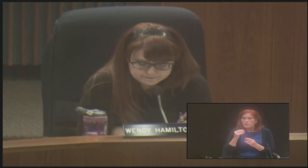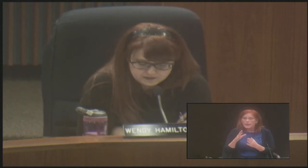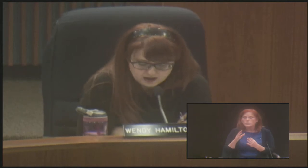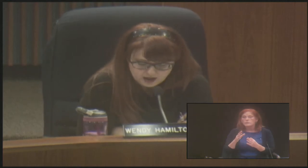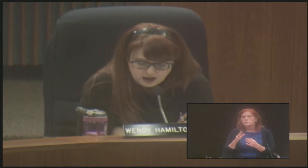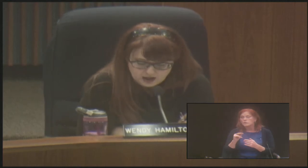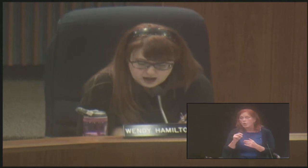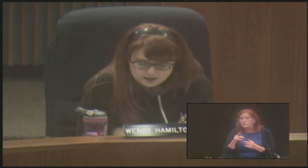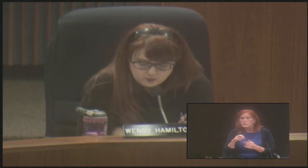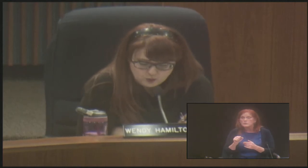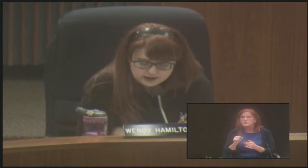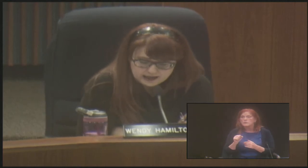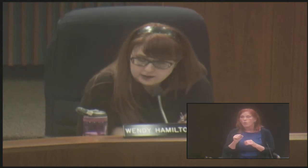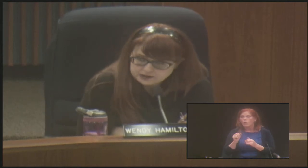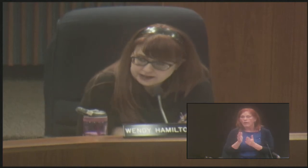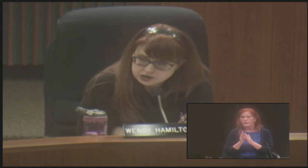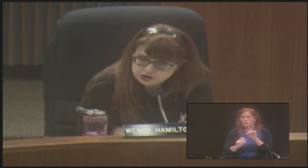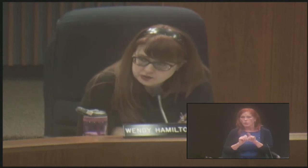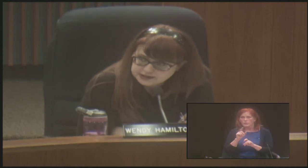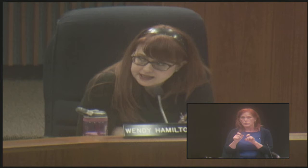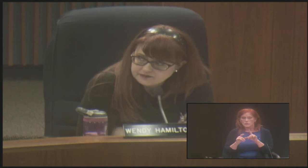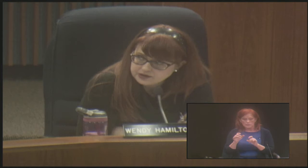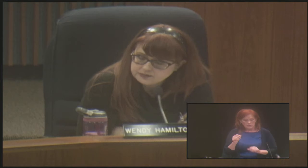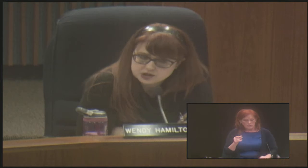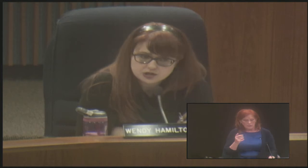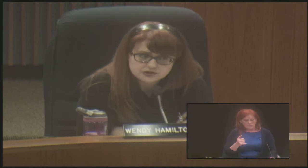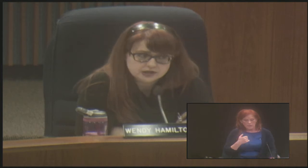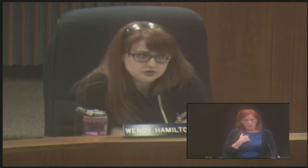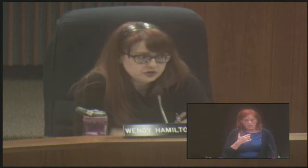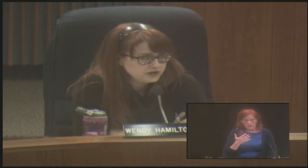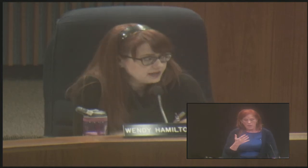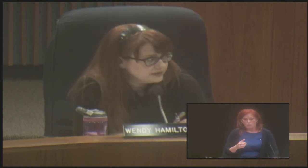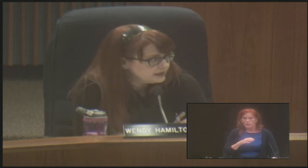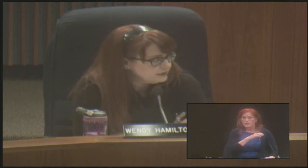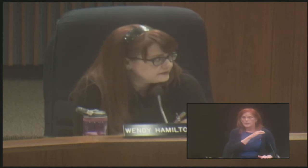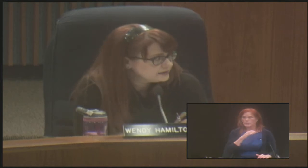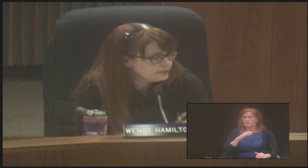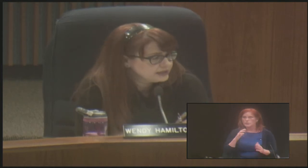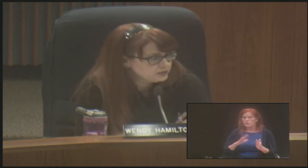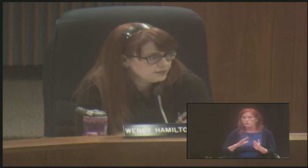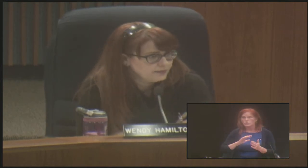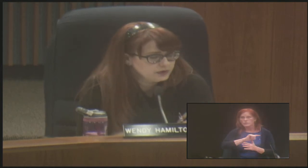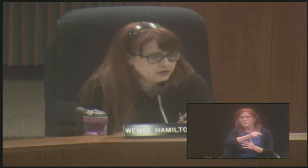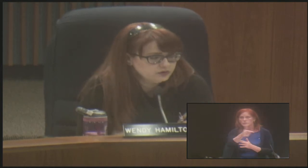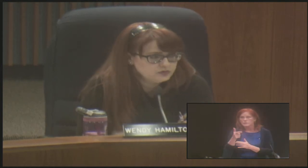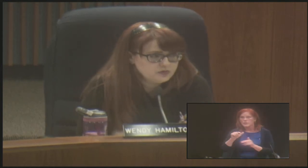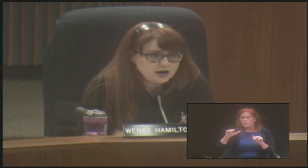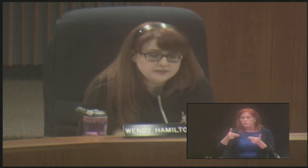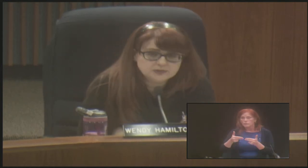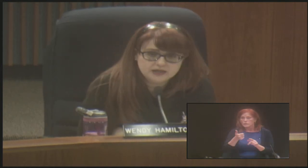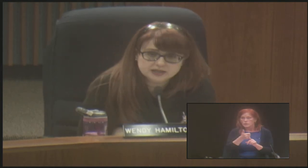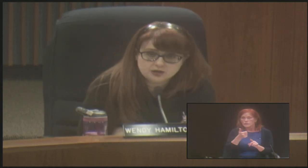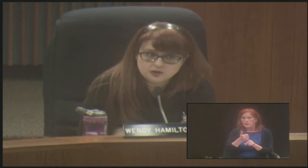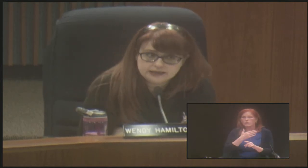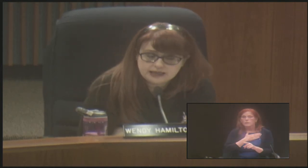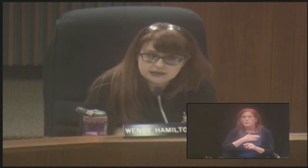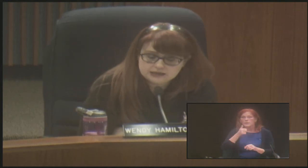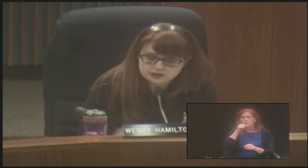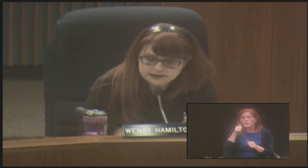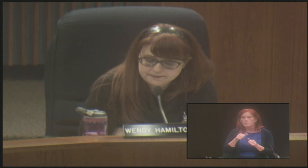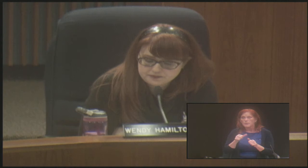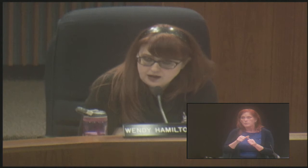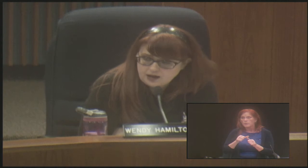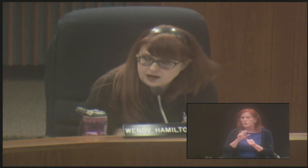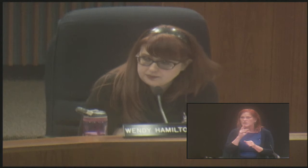to ask. What I would like to do is have the commissioners introduce themselves. Please remember to speak slowly